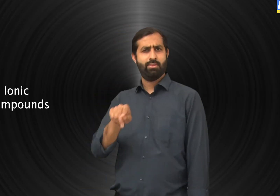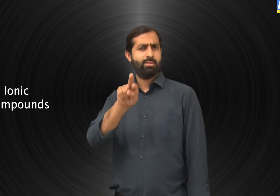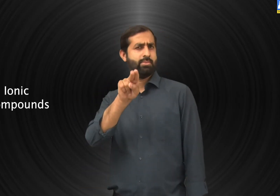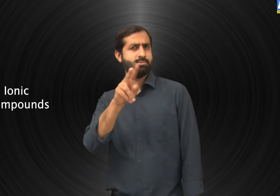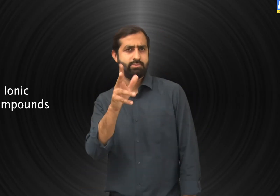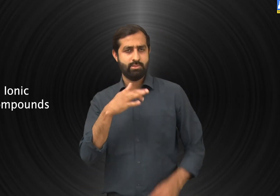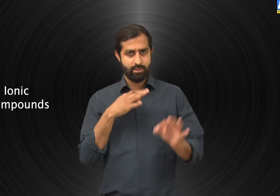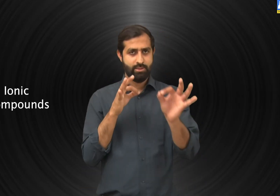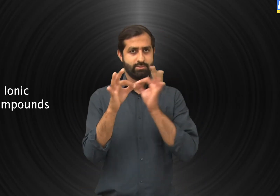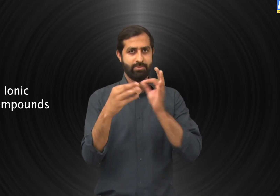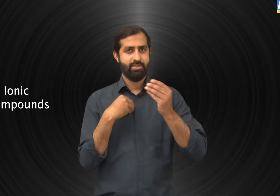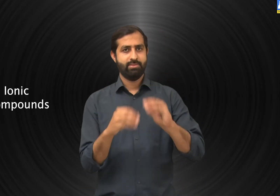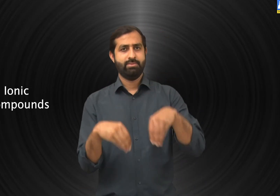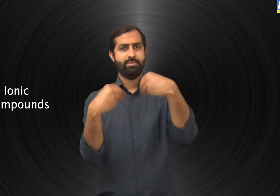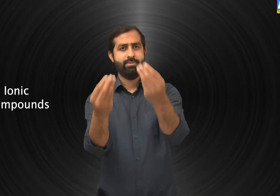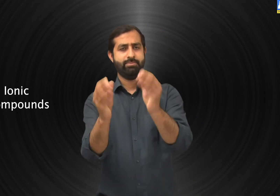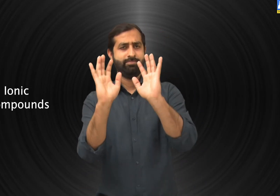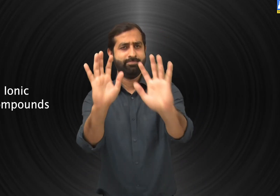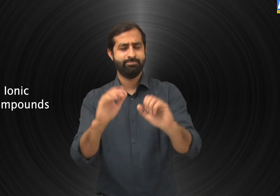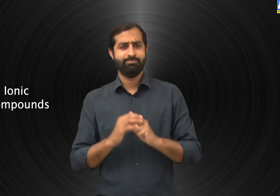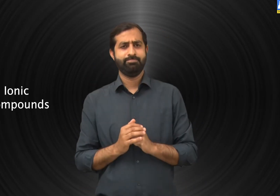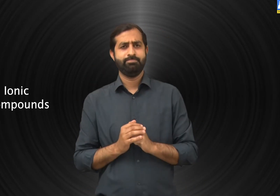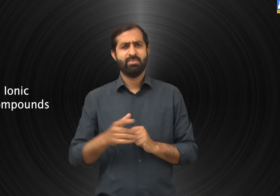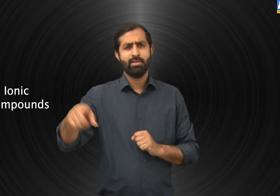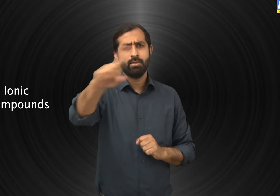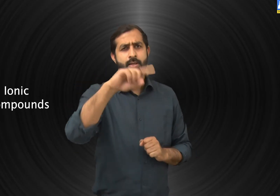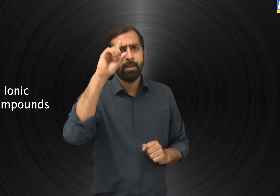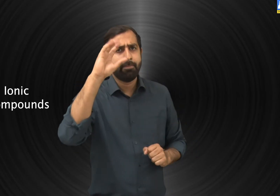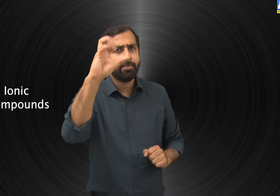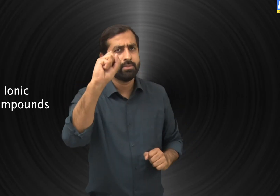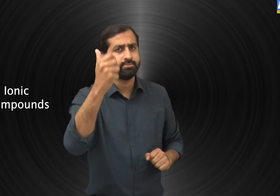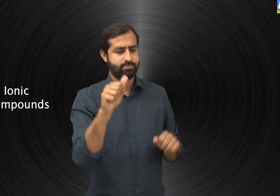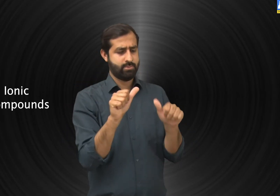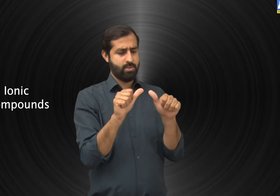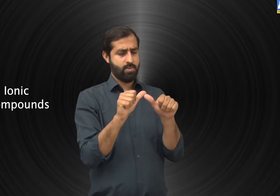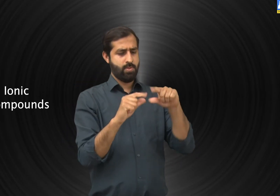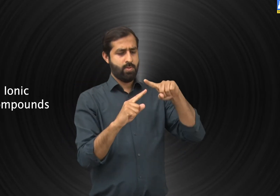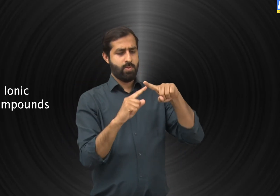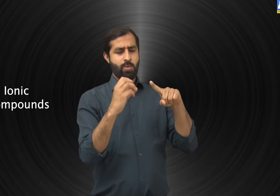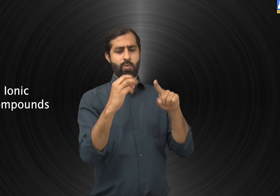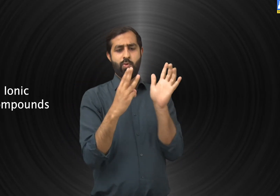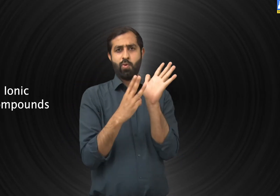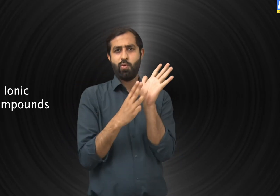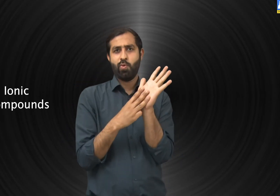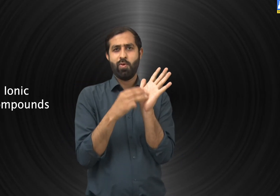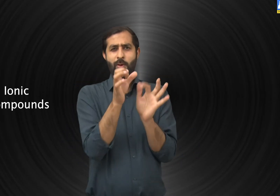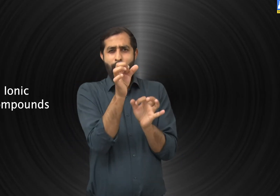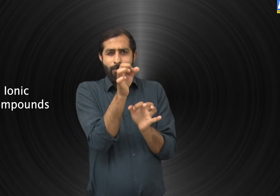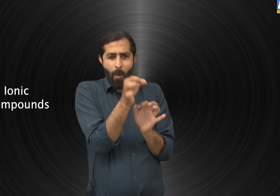What is ionic compounds? Let me tell you. Do you remember? Atoms are